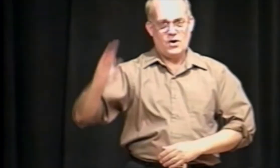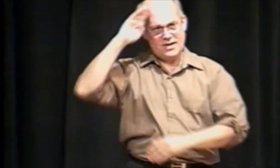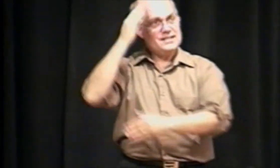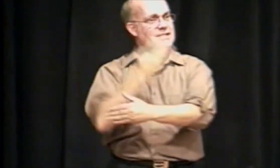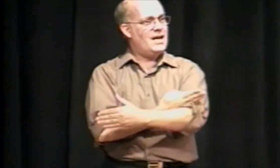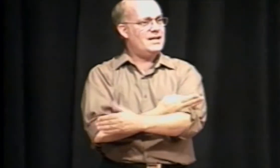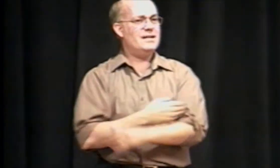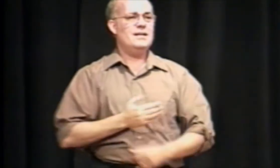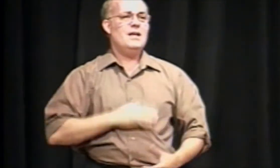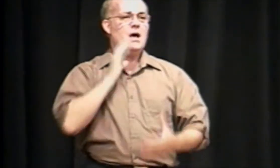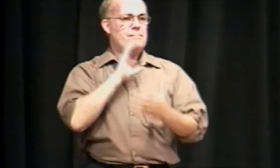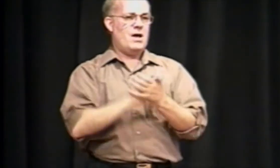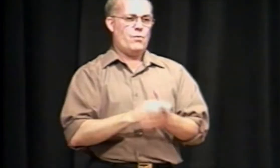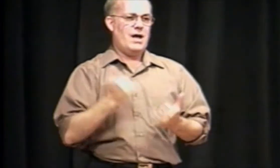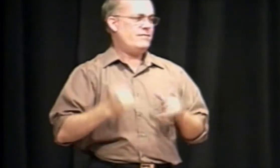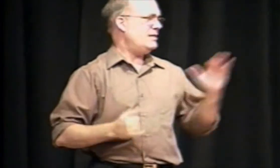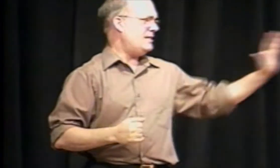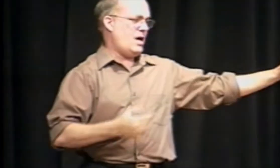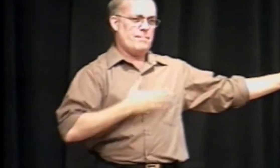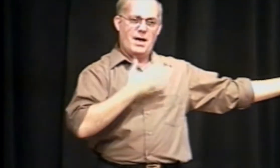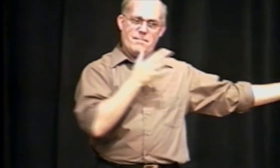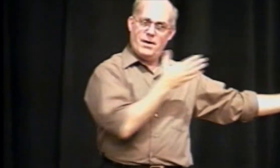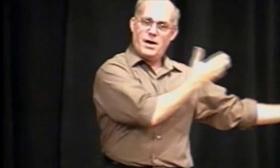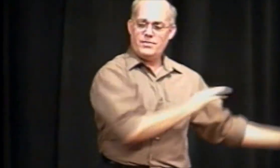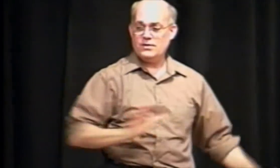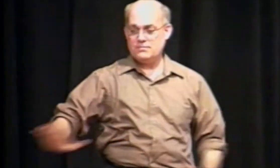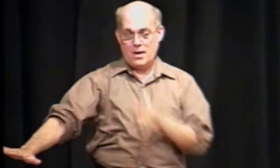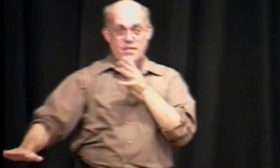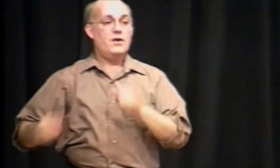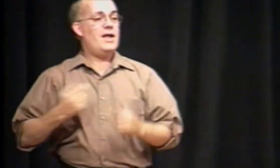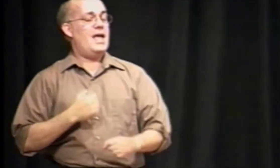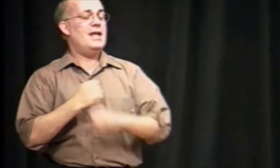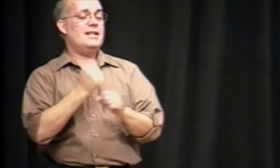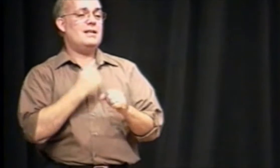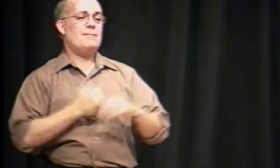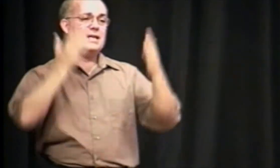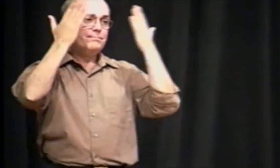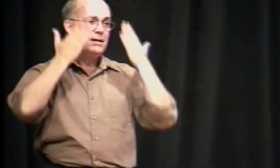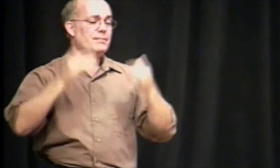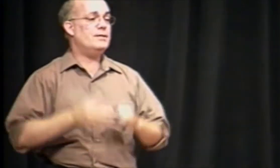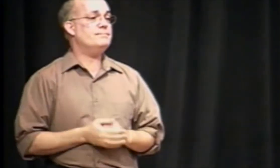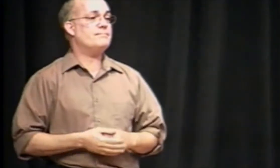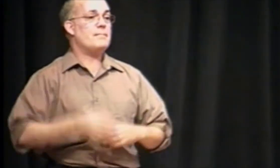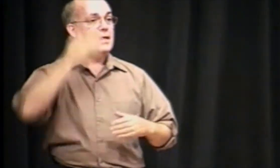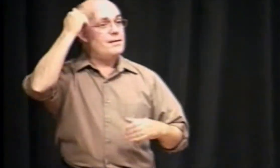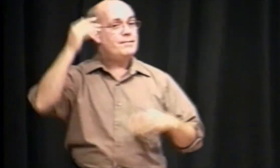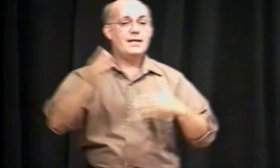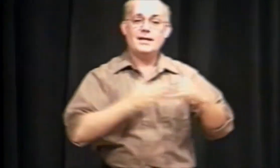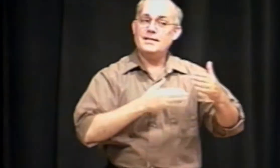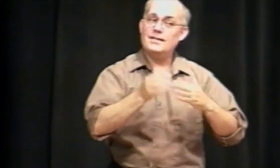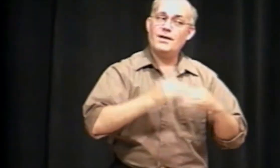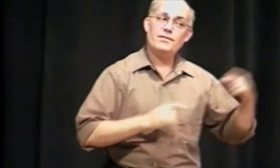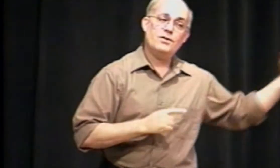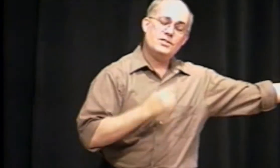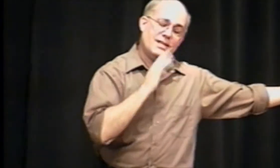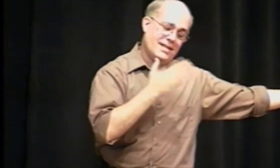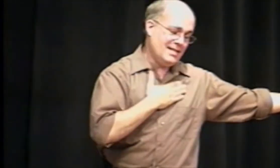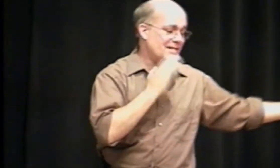my daughter's son. My wife is now my mother's mother and it makes me blue. Because although she